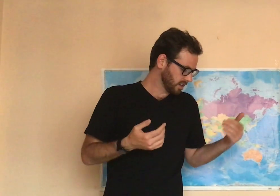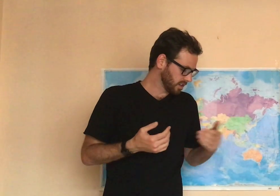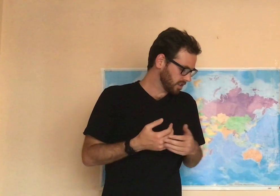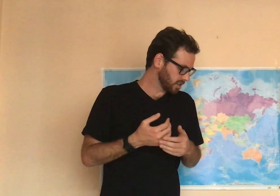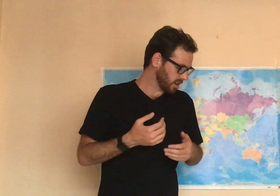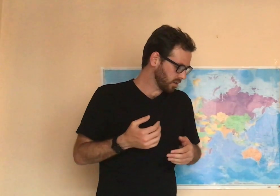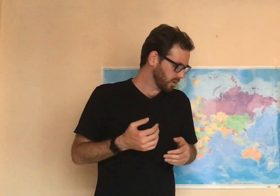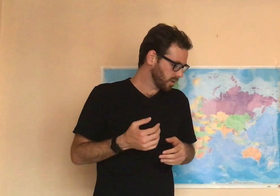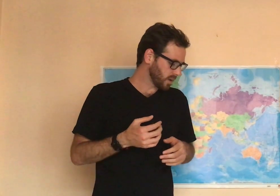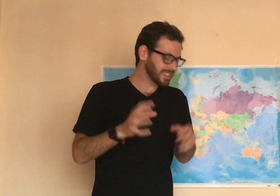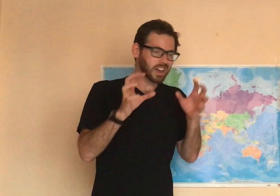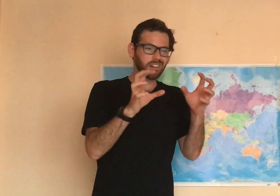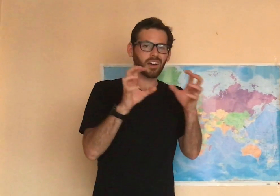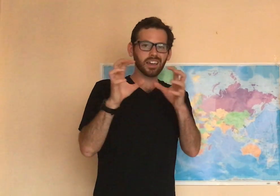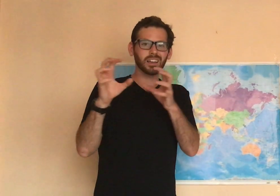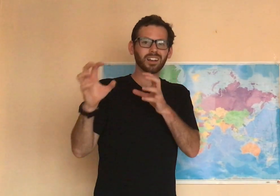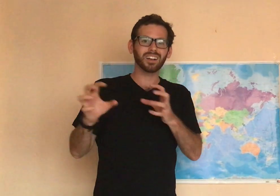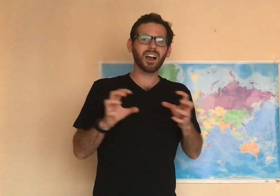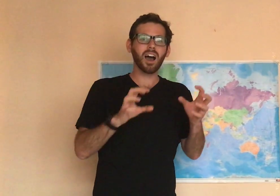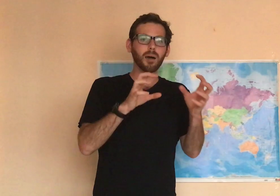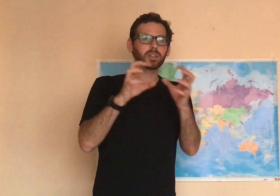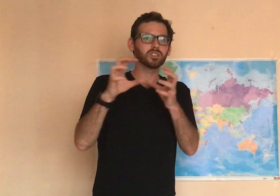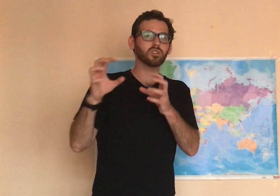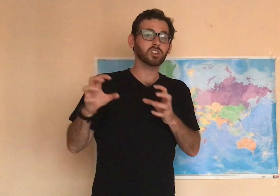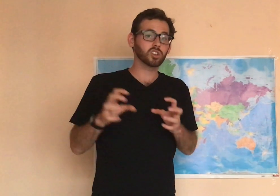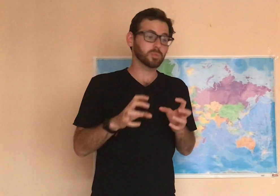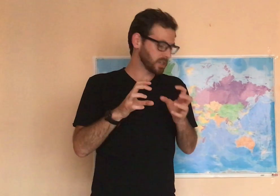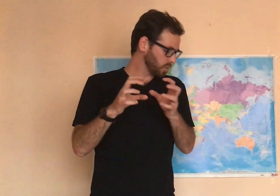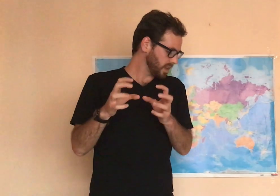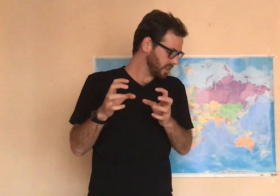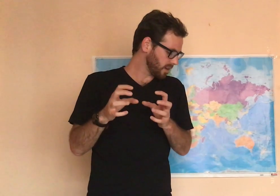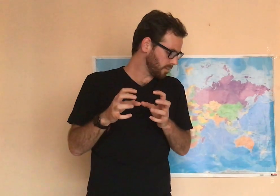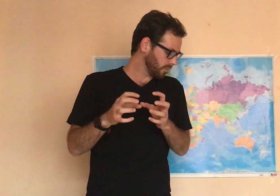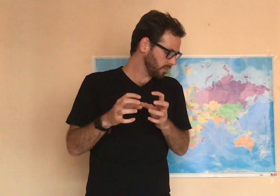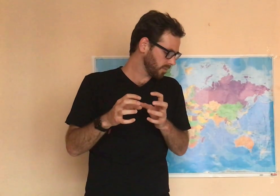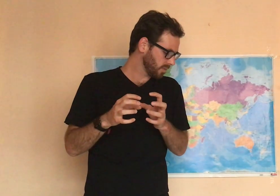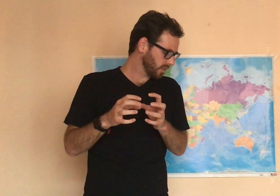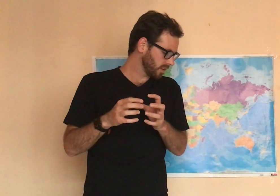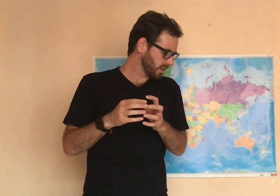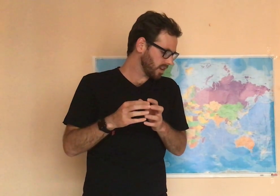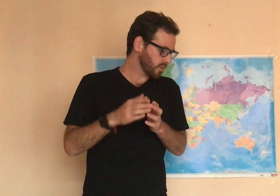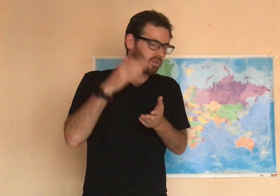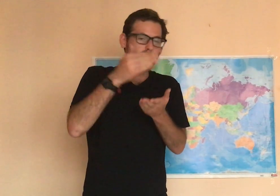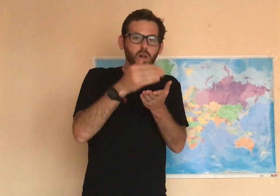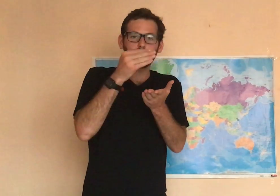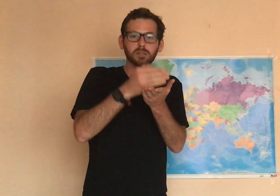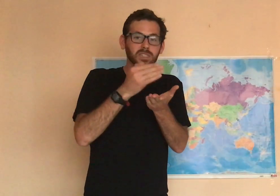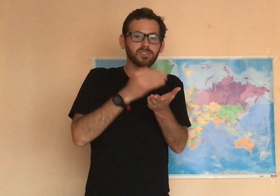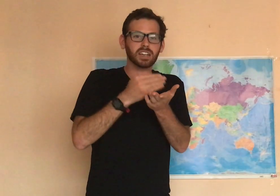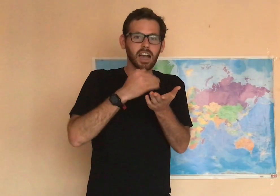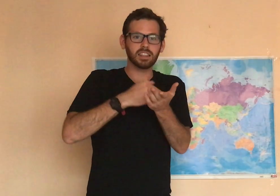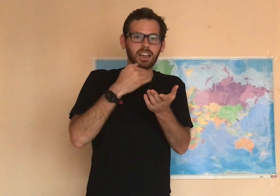So, we're identifying common structures between them, and we're following specific guidelines.